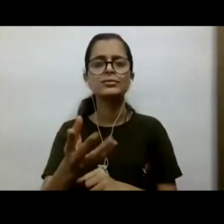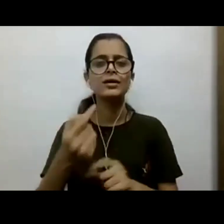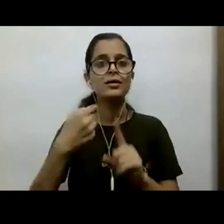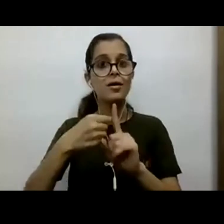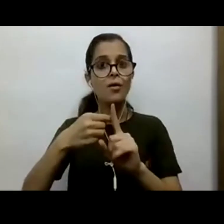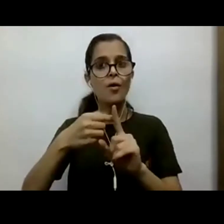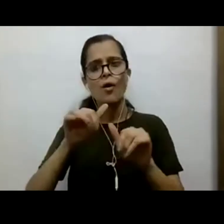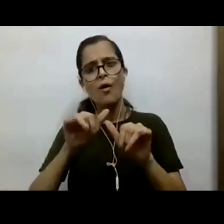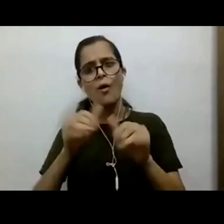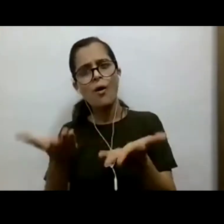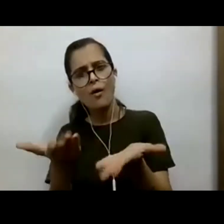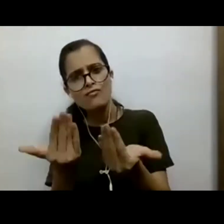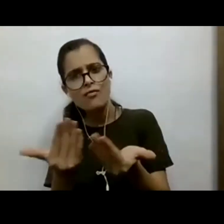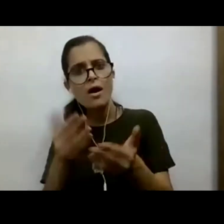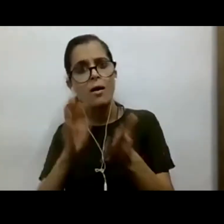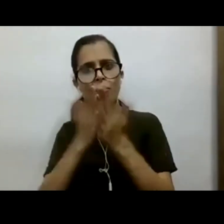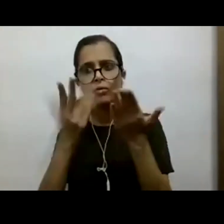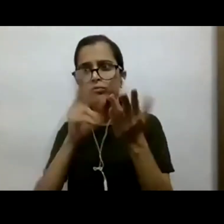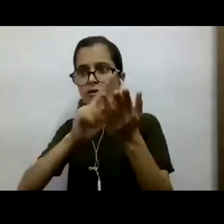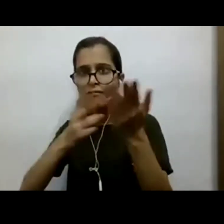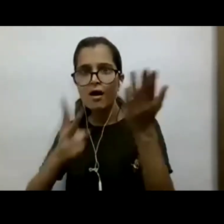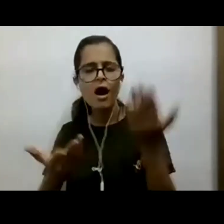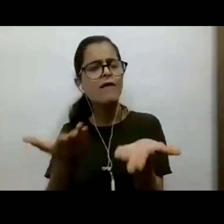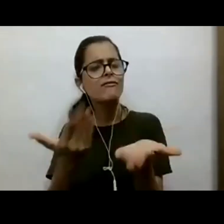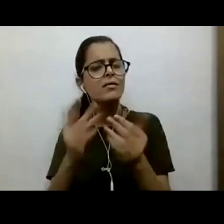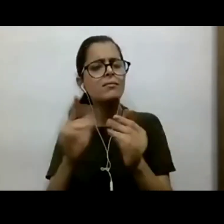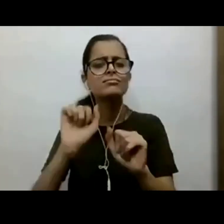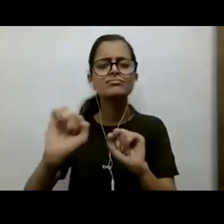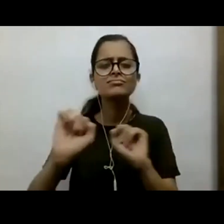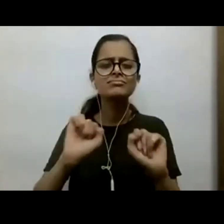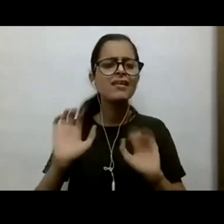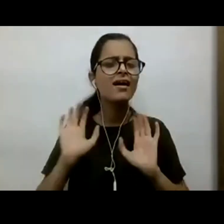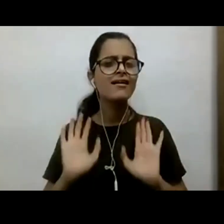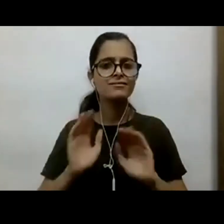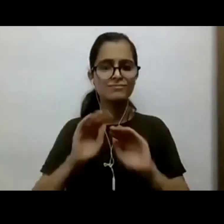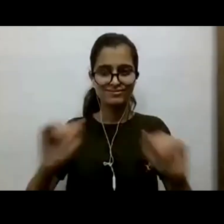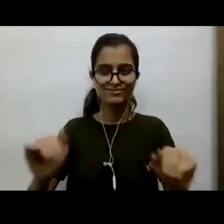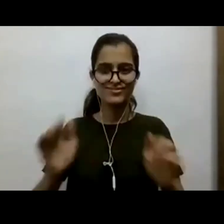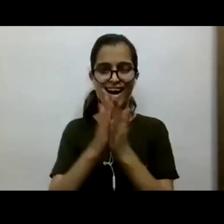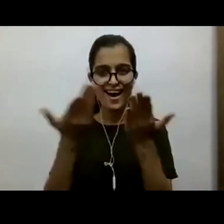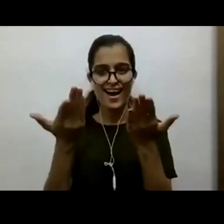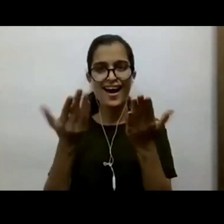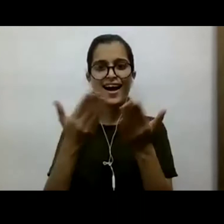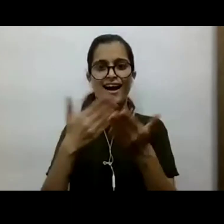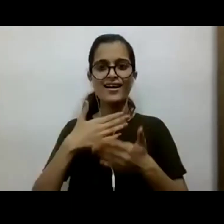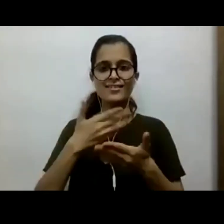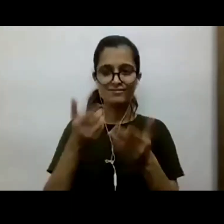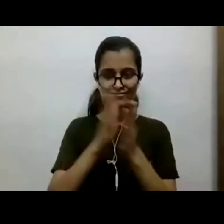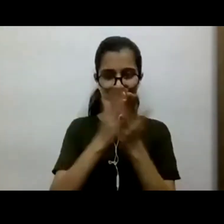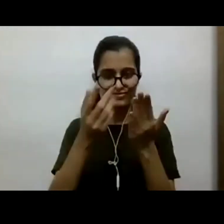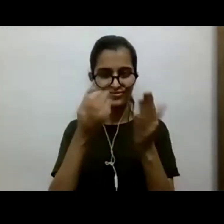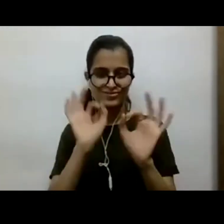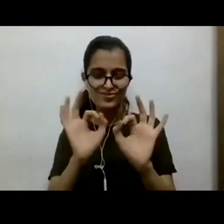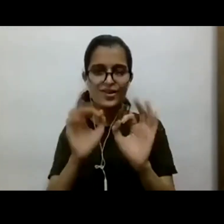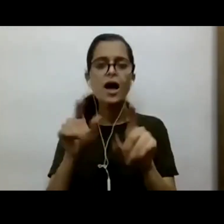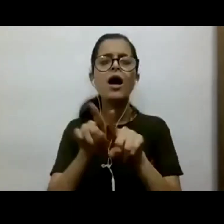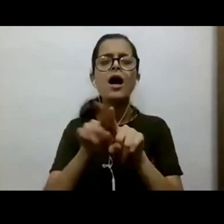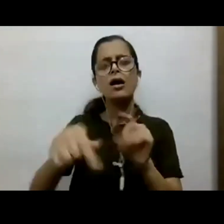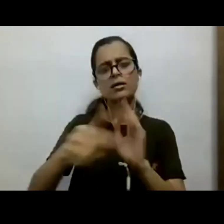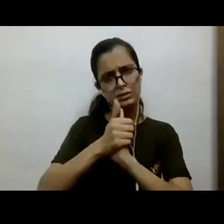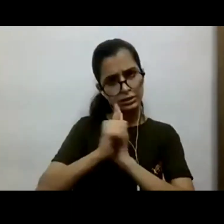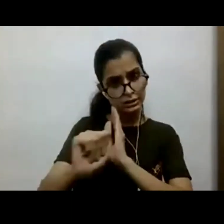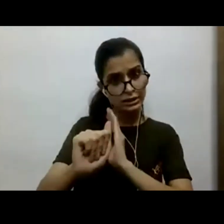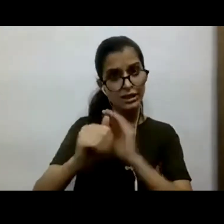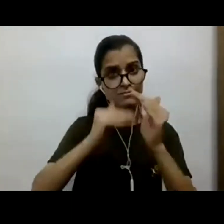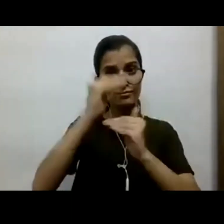of books. And children's literature is really ripe and rich today. So, the community reading programs are not only a skill-building program,